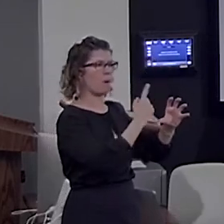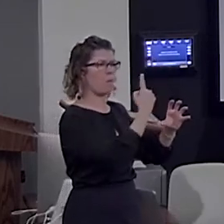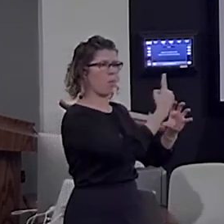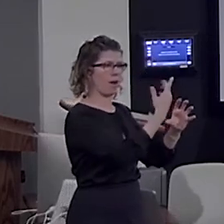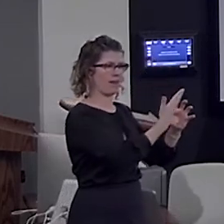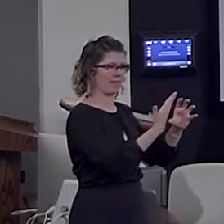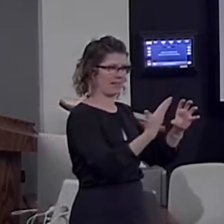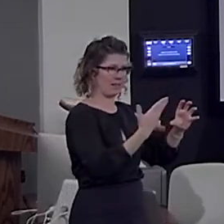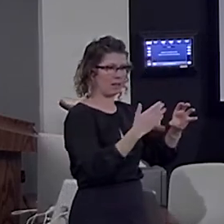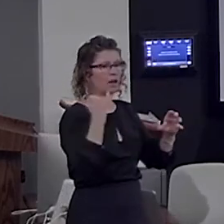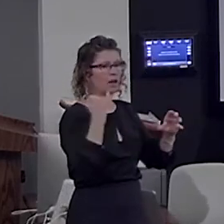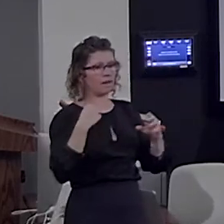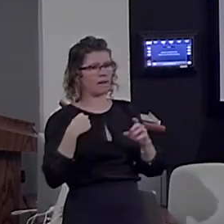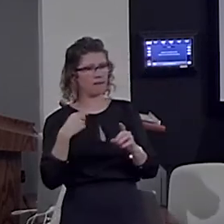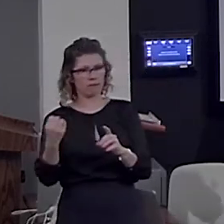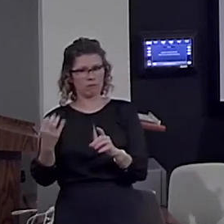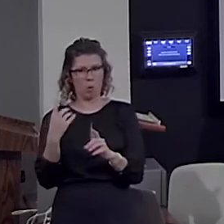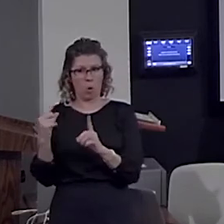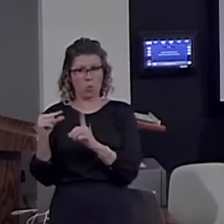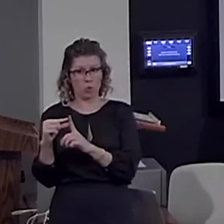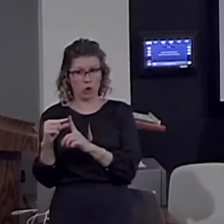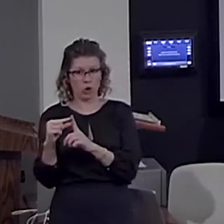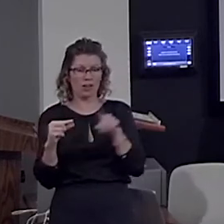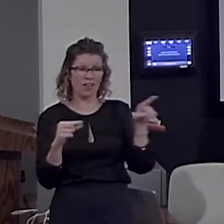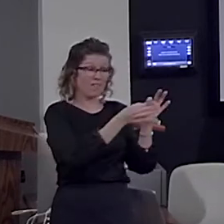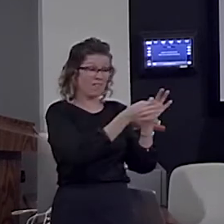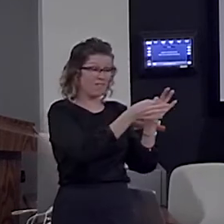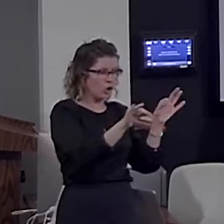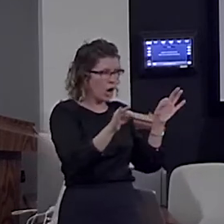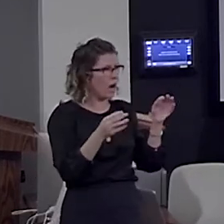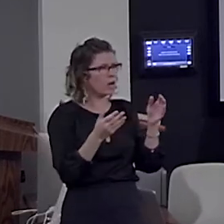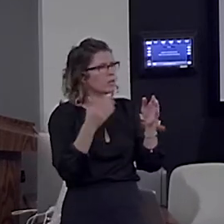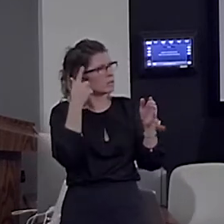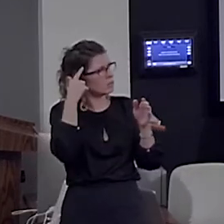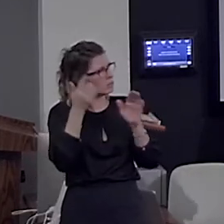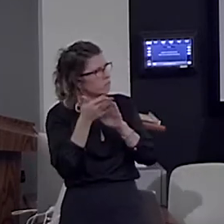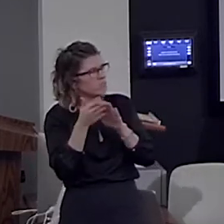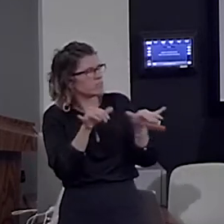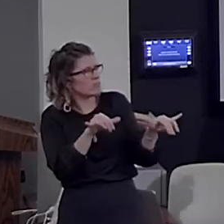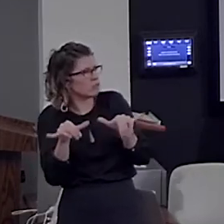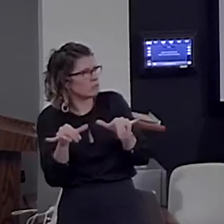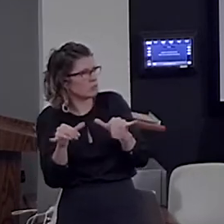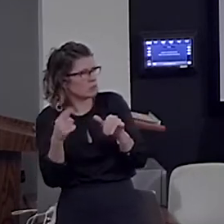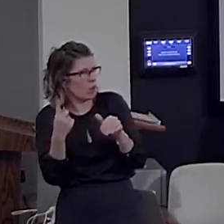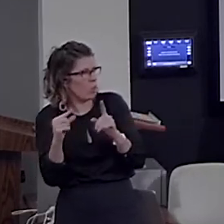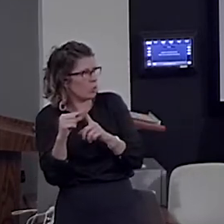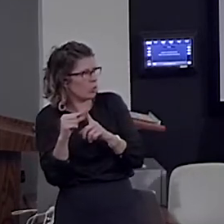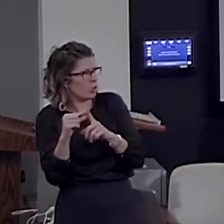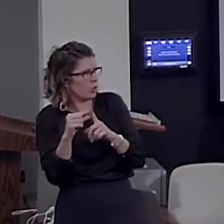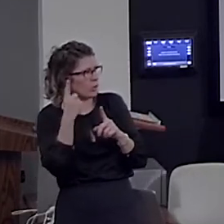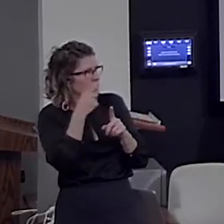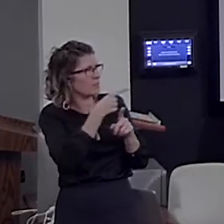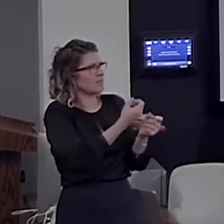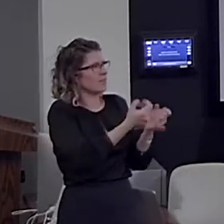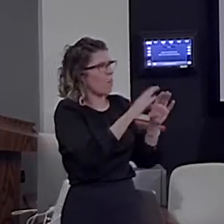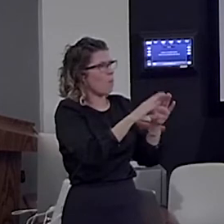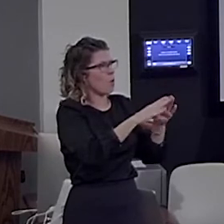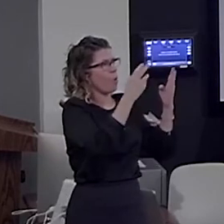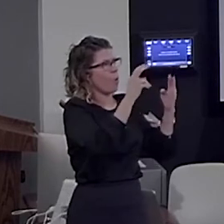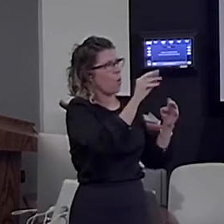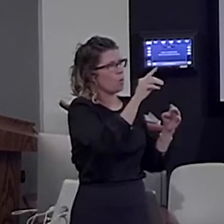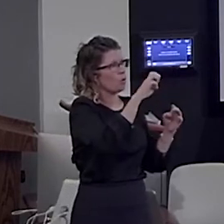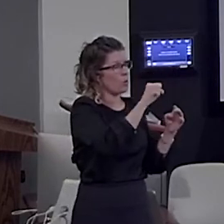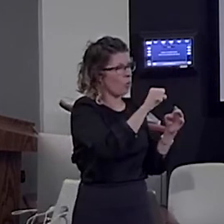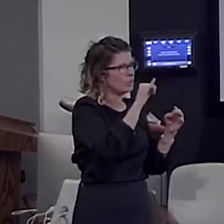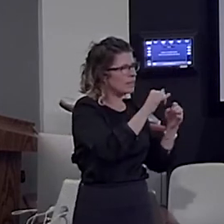now, I've been showing you regressions of brain activity based on this notion of total number of open nodes. And this is very implicit in the notion